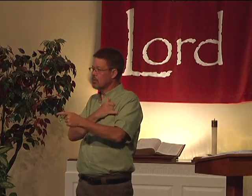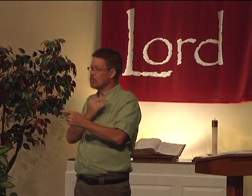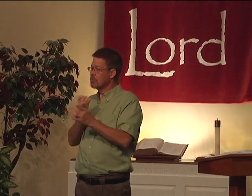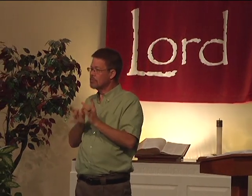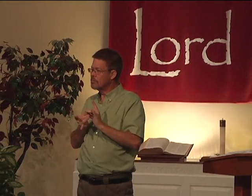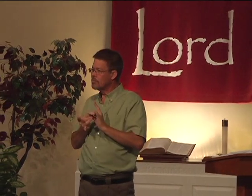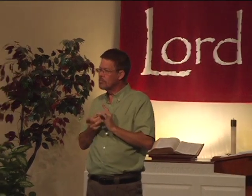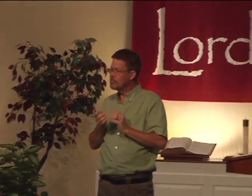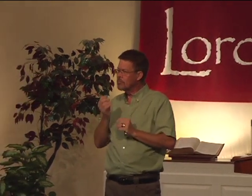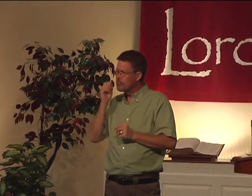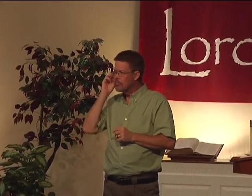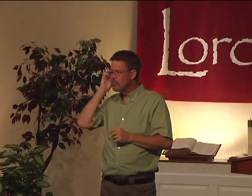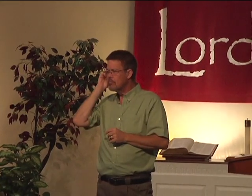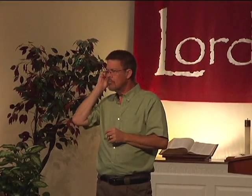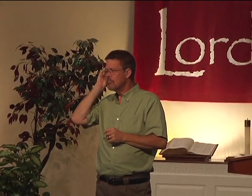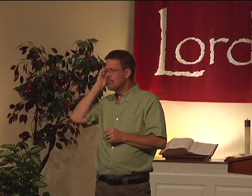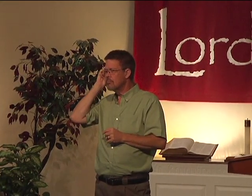say something else, Jackie, related to that?